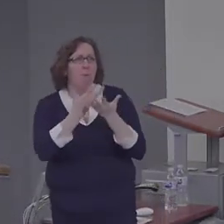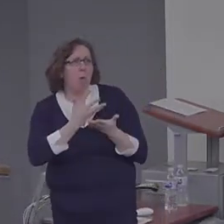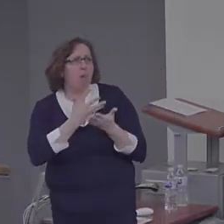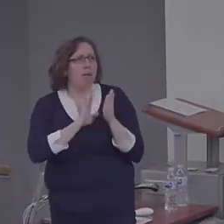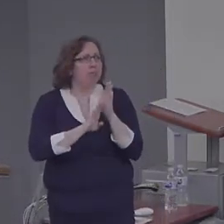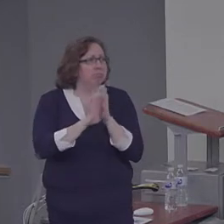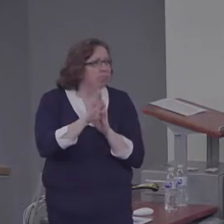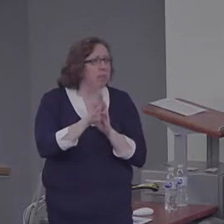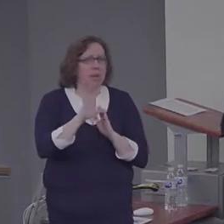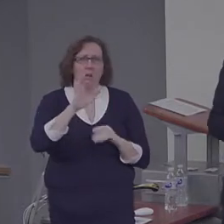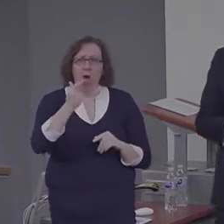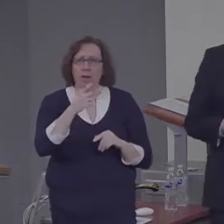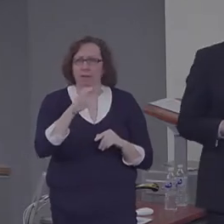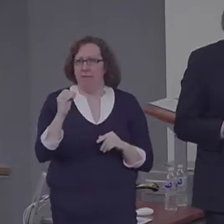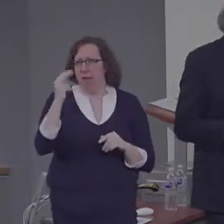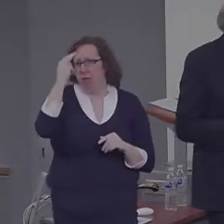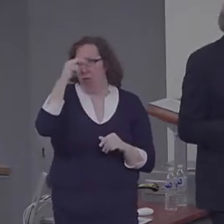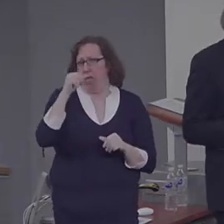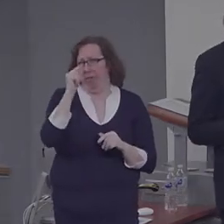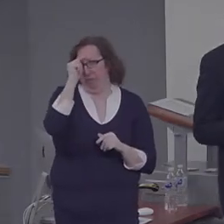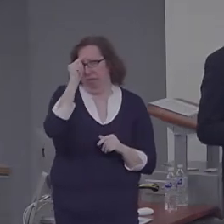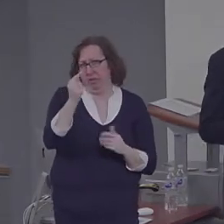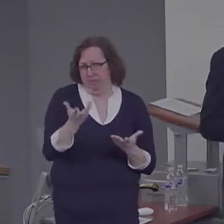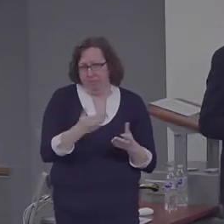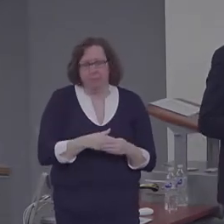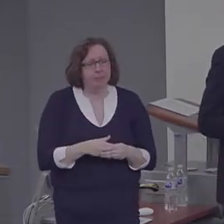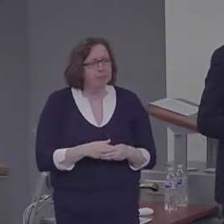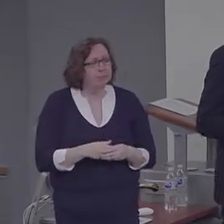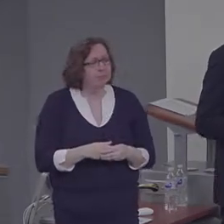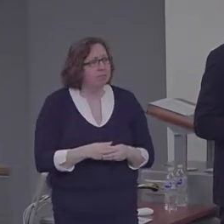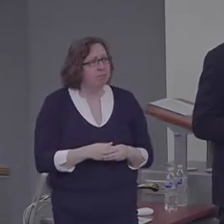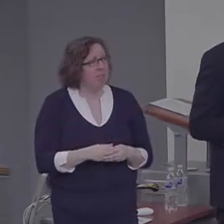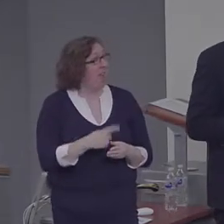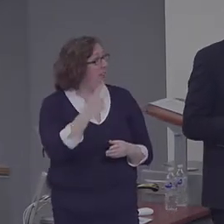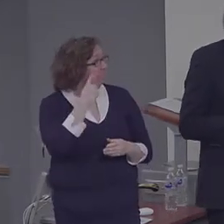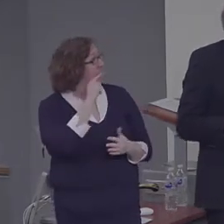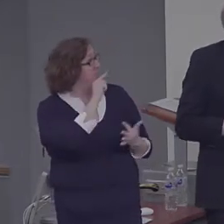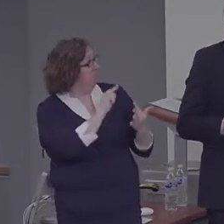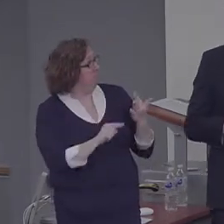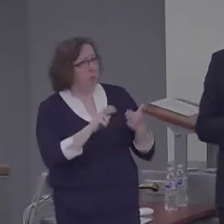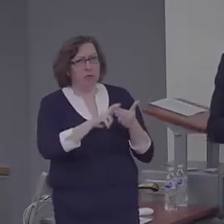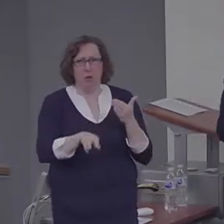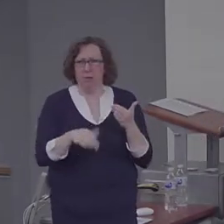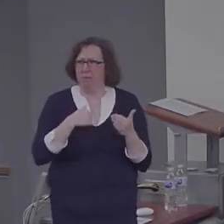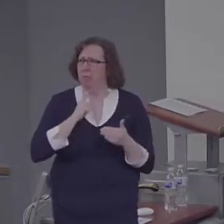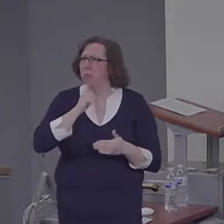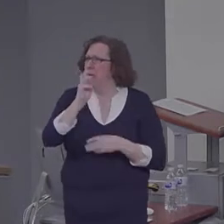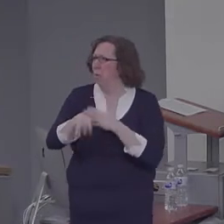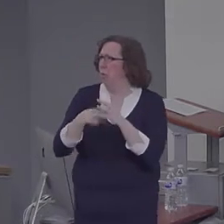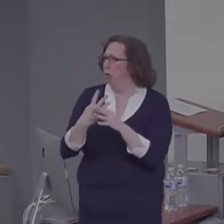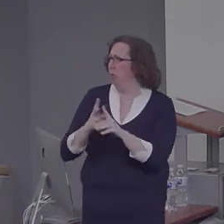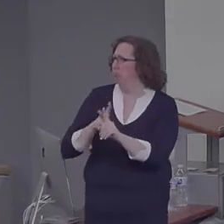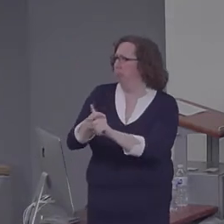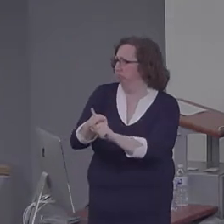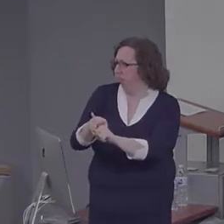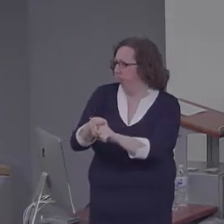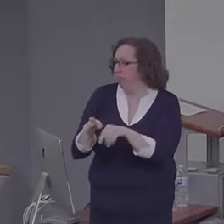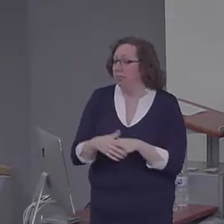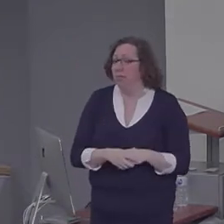do think that they have some real world implications because it turns out that these episodic retrieval and simulation